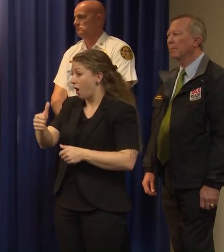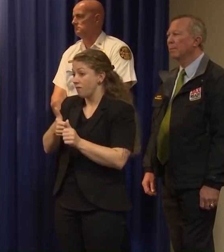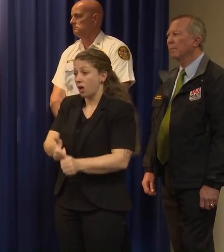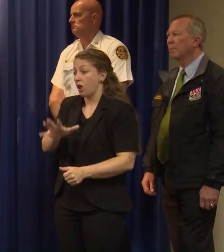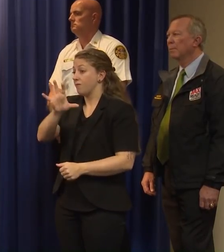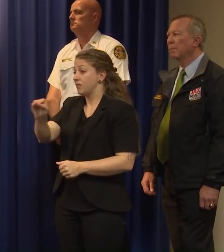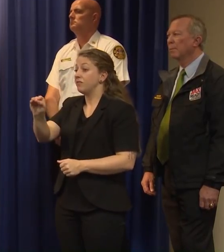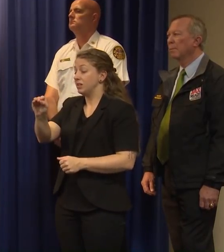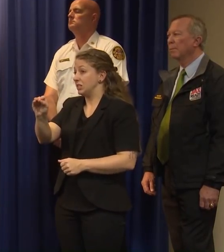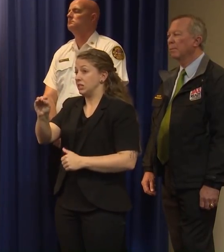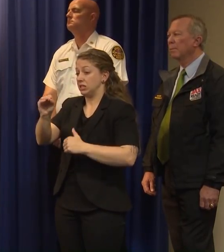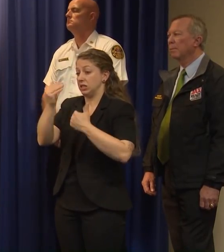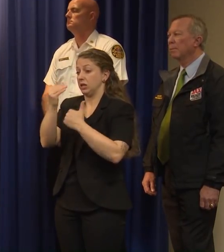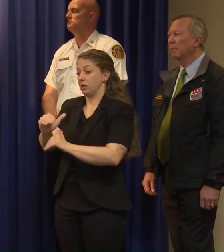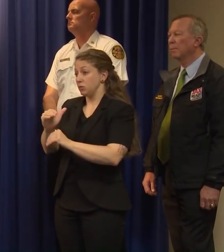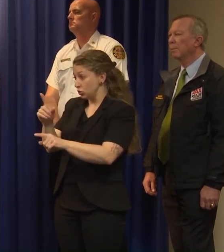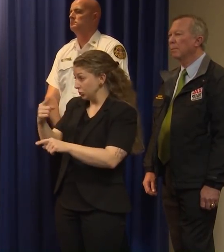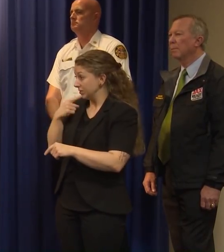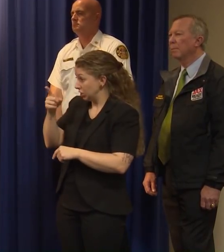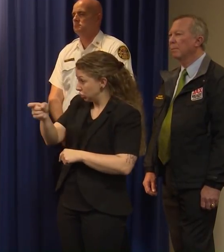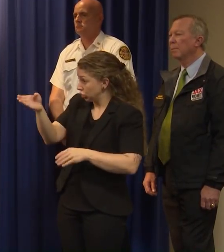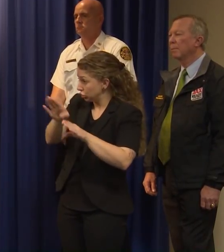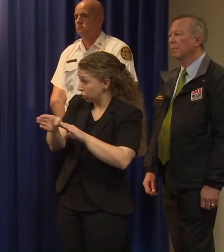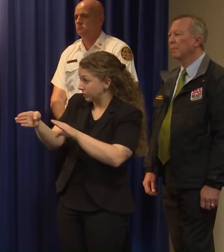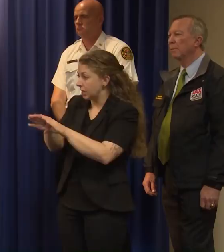They should comply with the, my order.